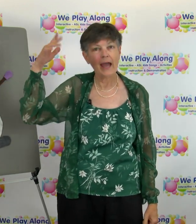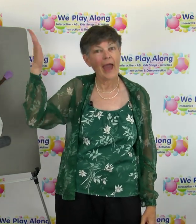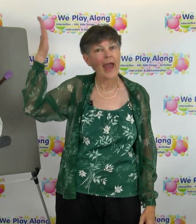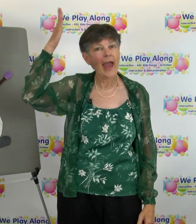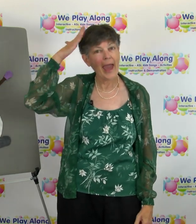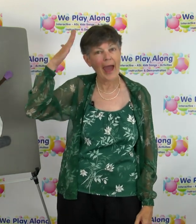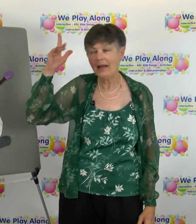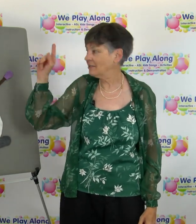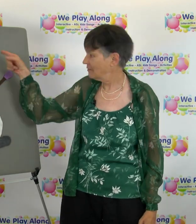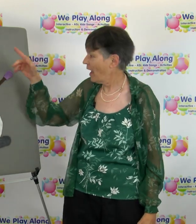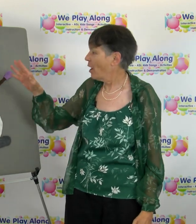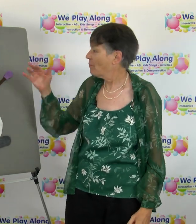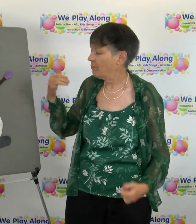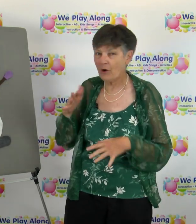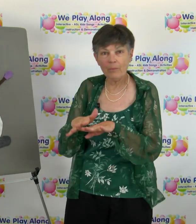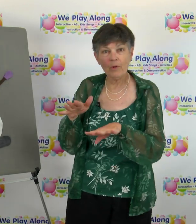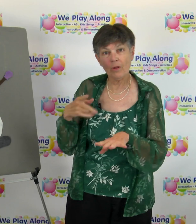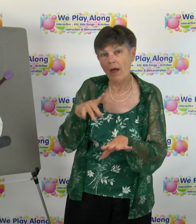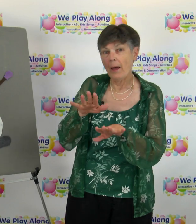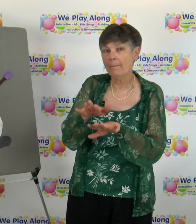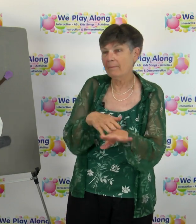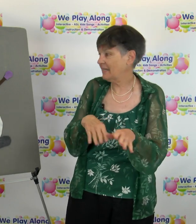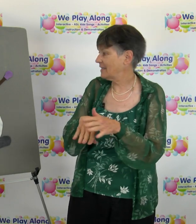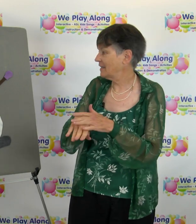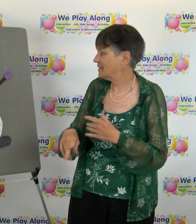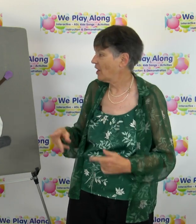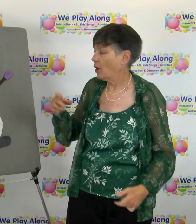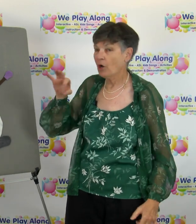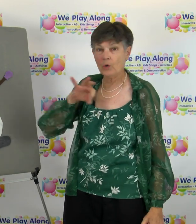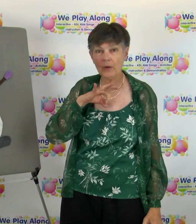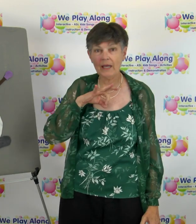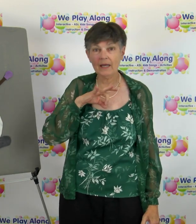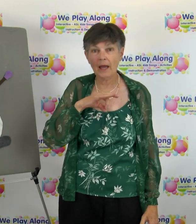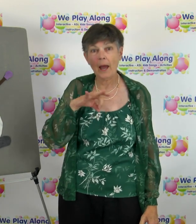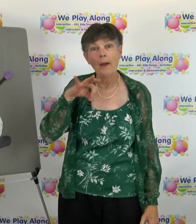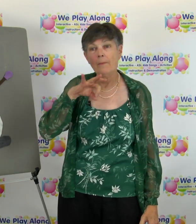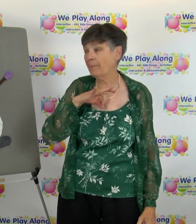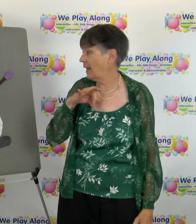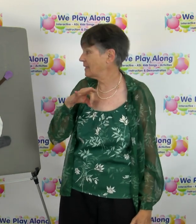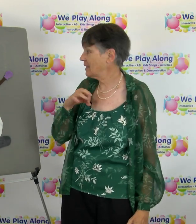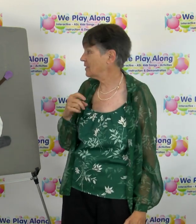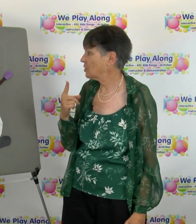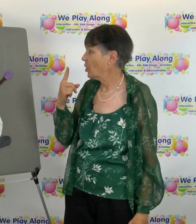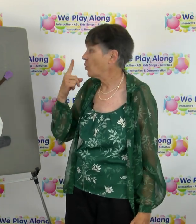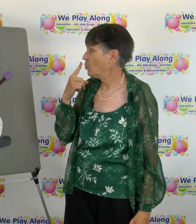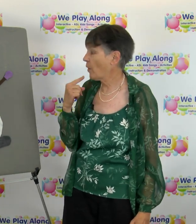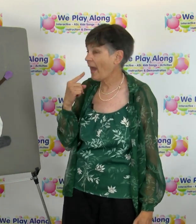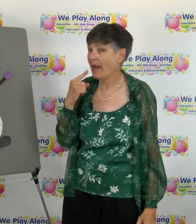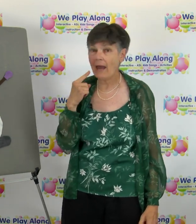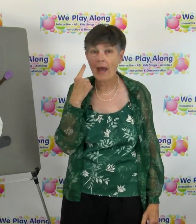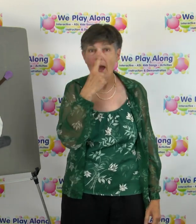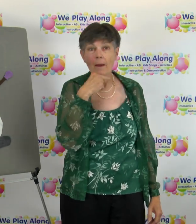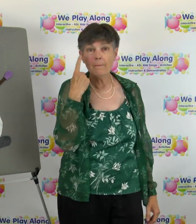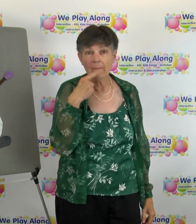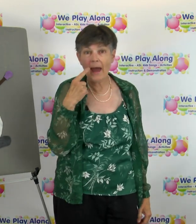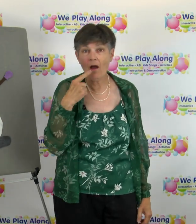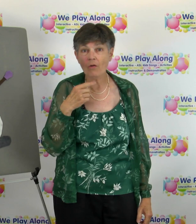hat Purple mittens, green buttons Red mouth,